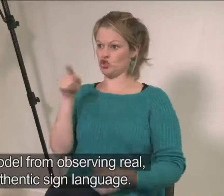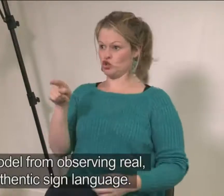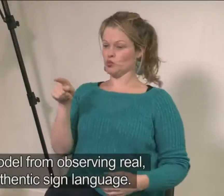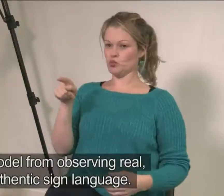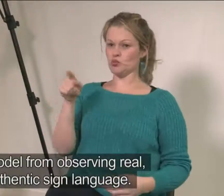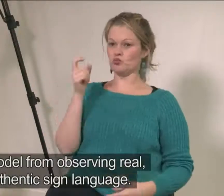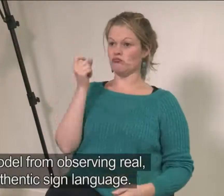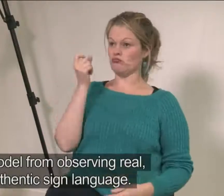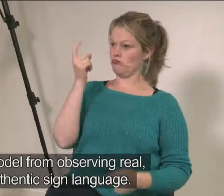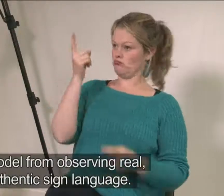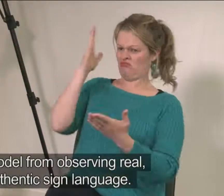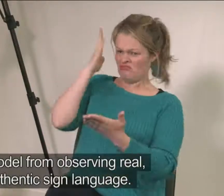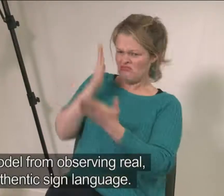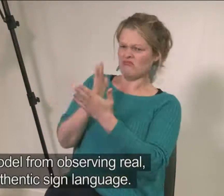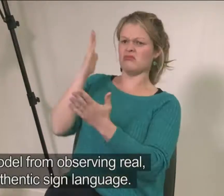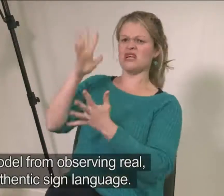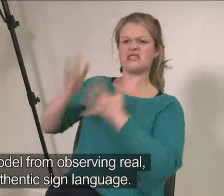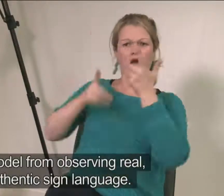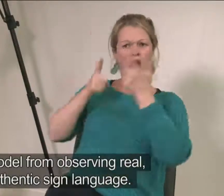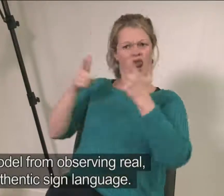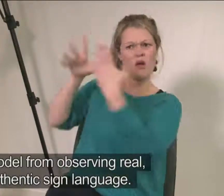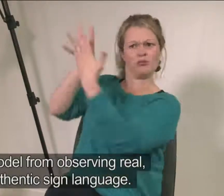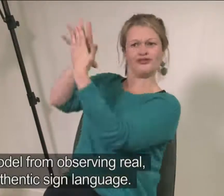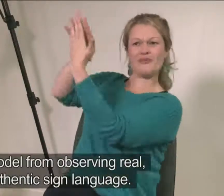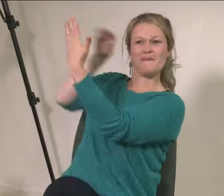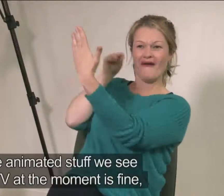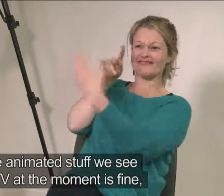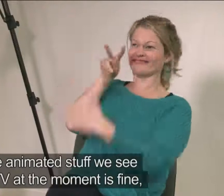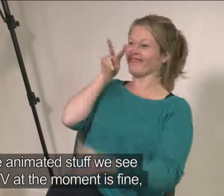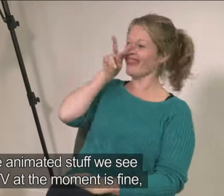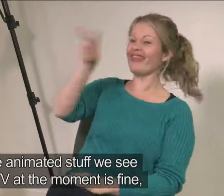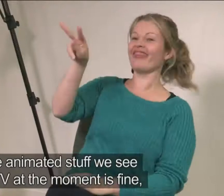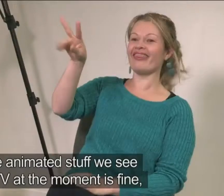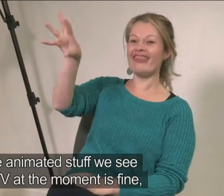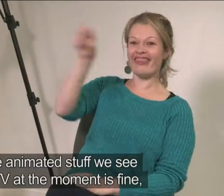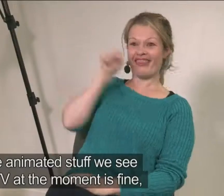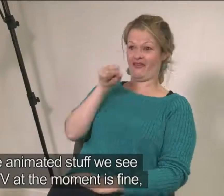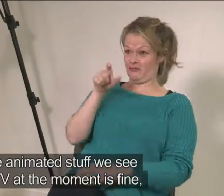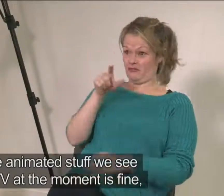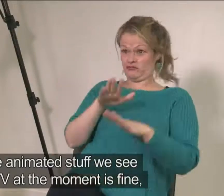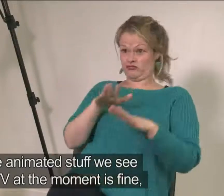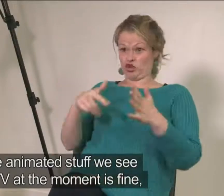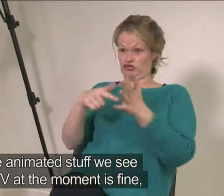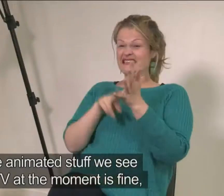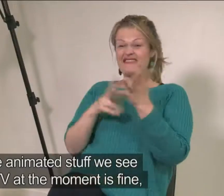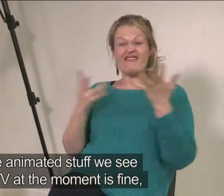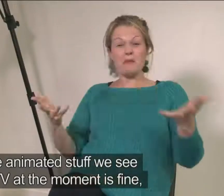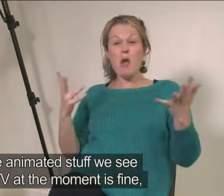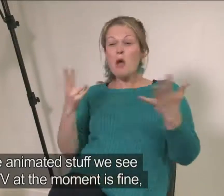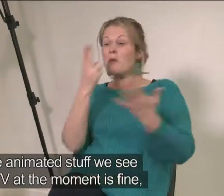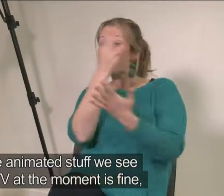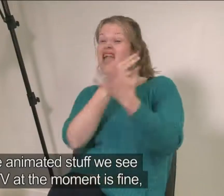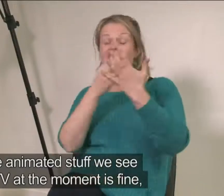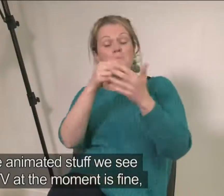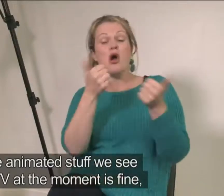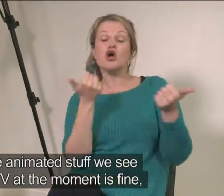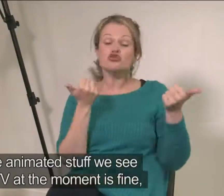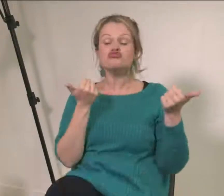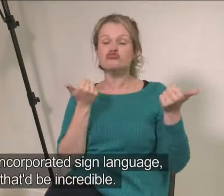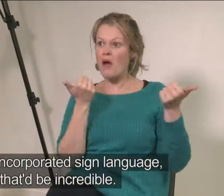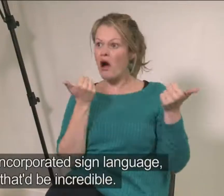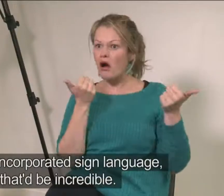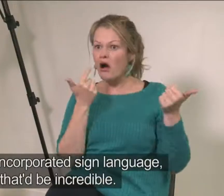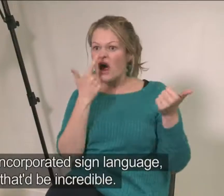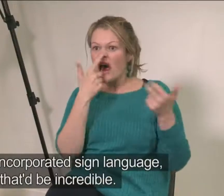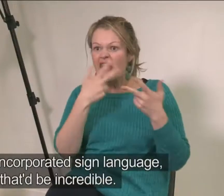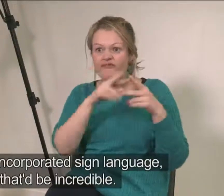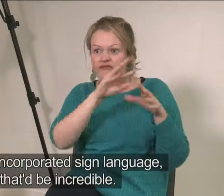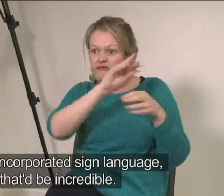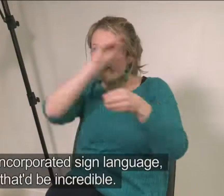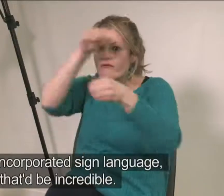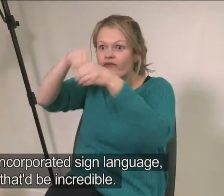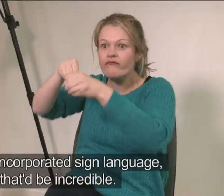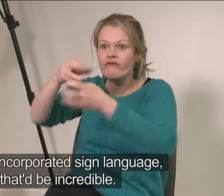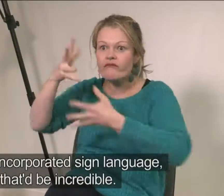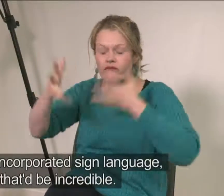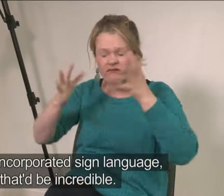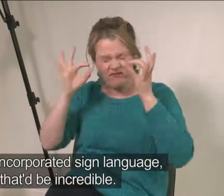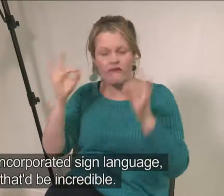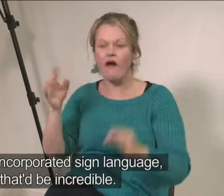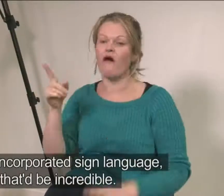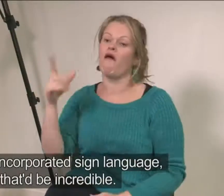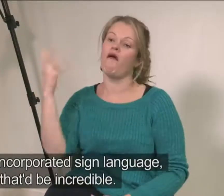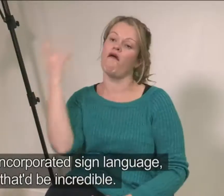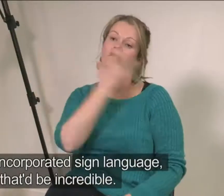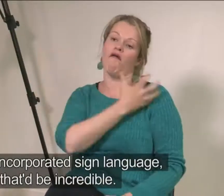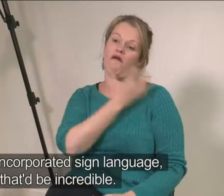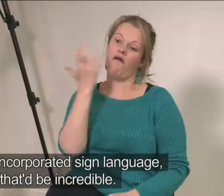model from observing real authentic sign language. The animated stuff we see on TV at the moment is fine but if it incorporated sign